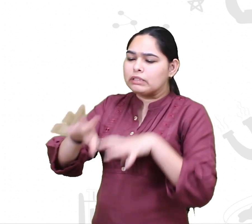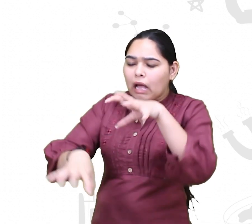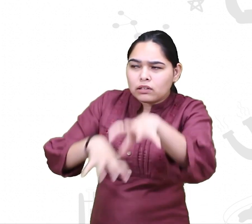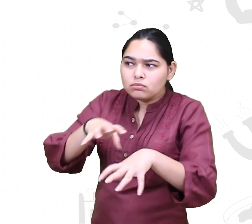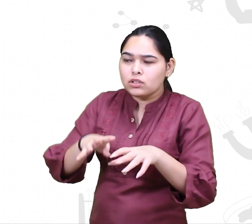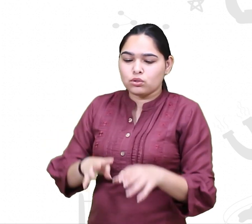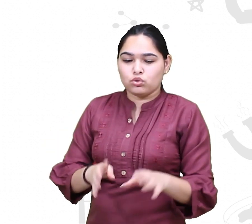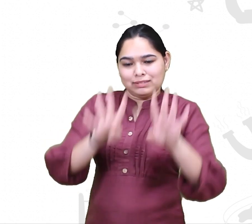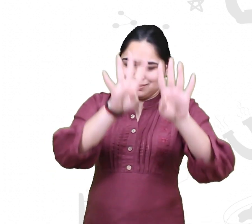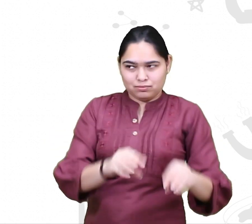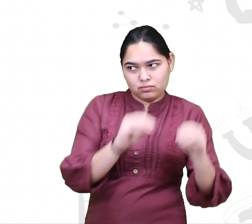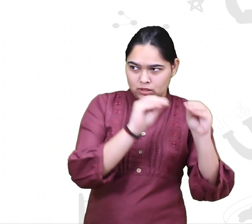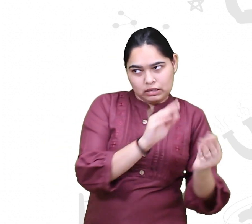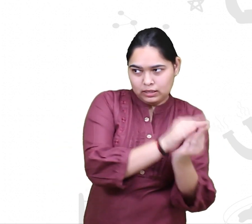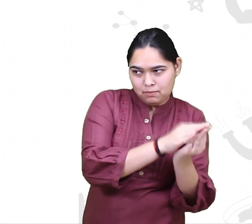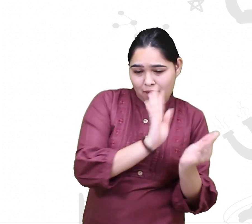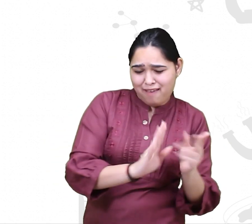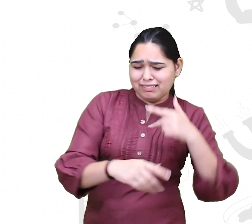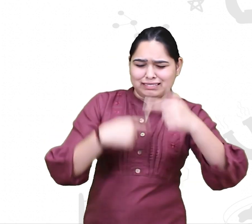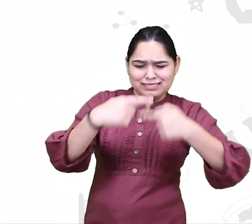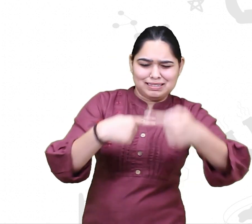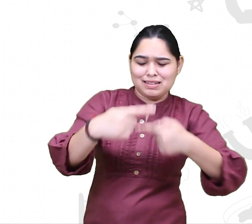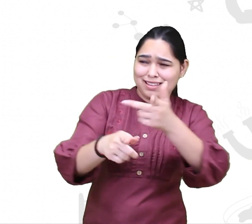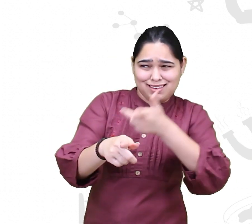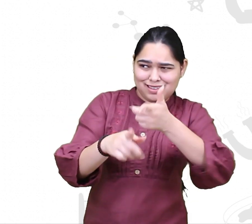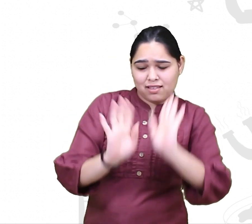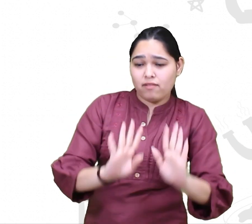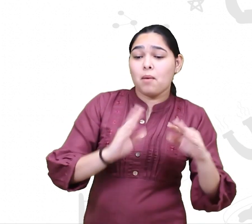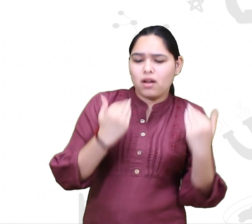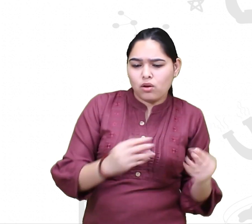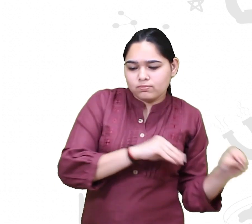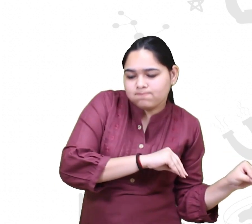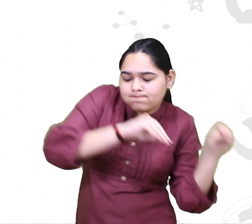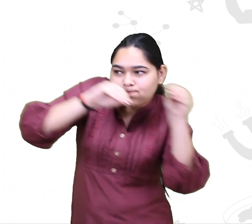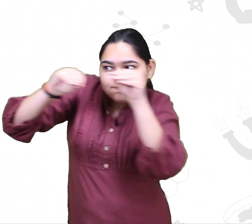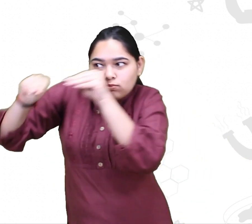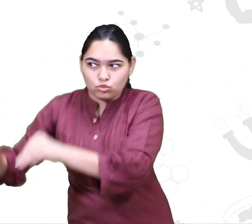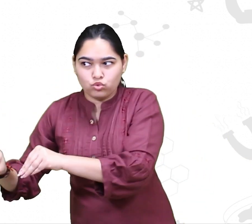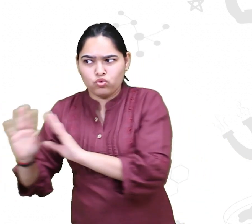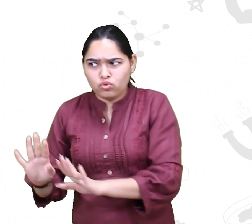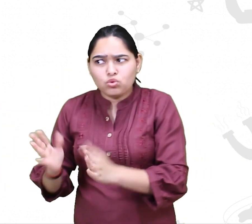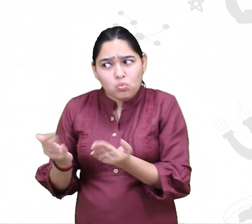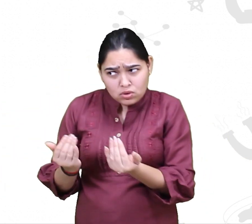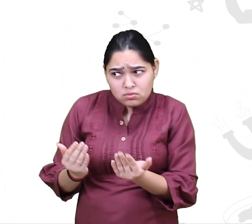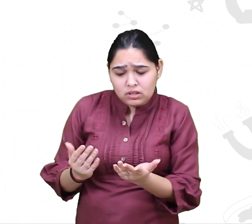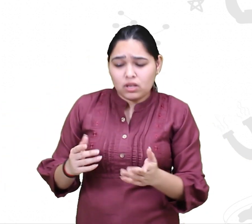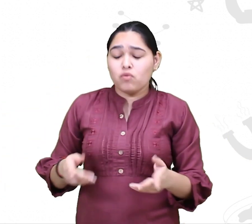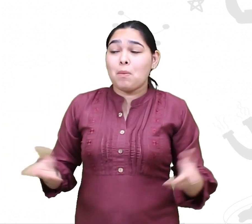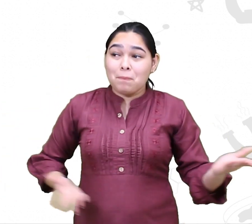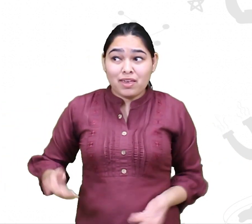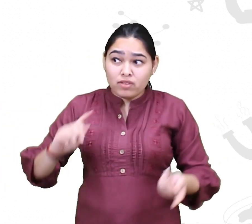animal and have it in captivity for many years, and like the animal is being bred in captivity for many years, is it possible